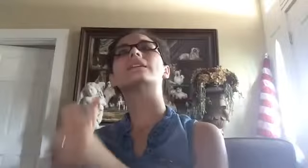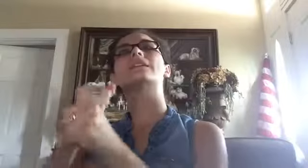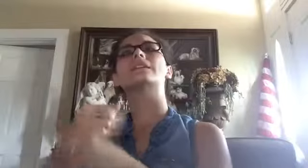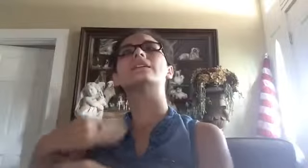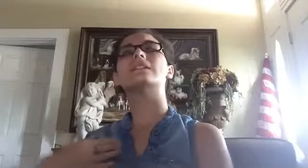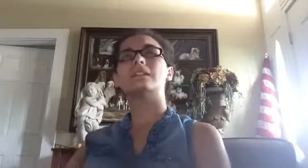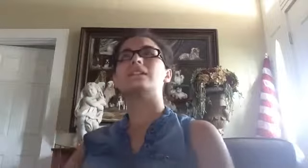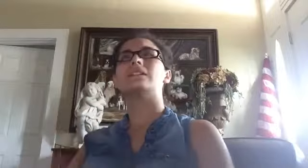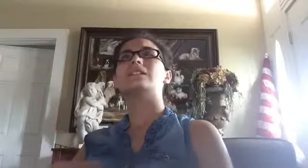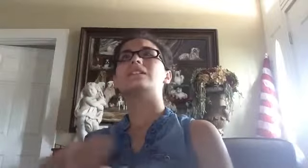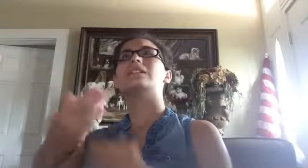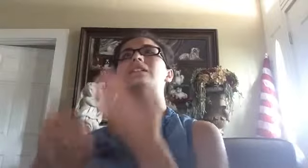you'll make me whole.